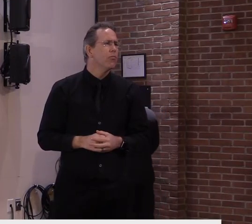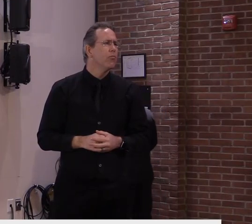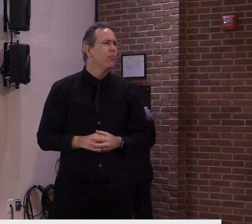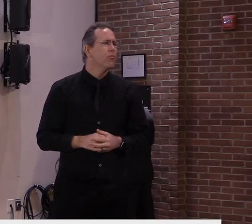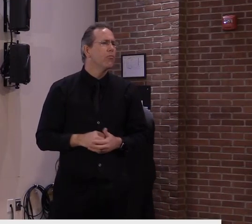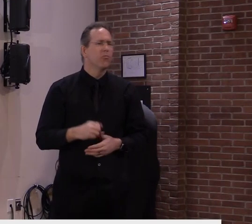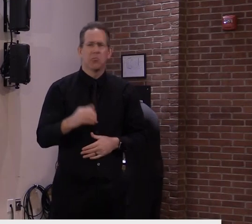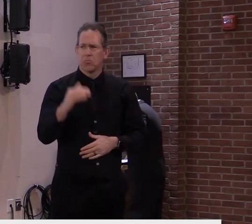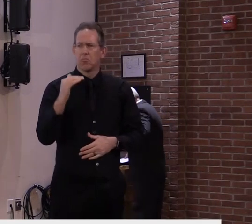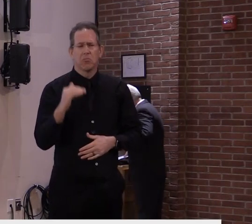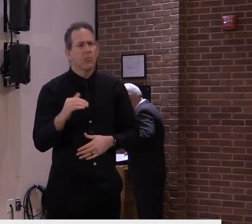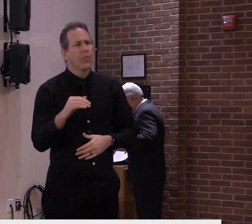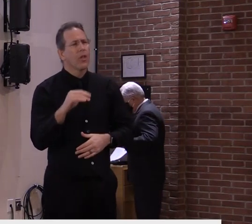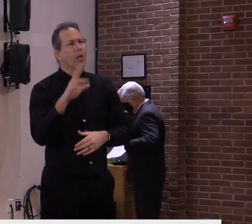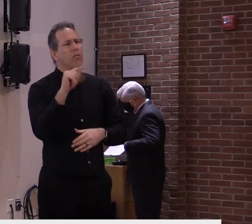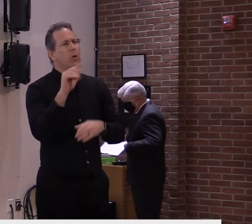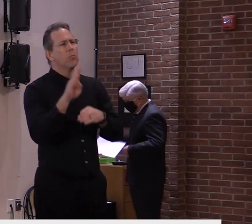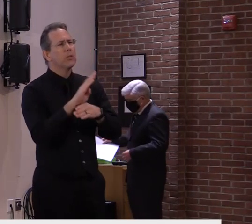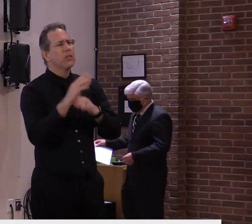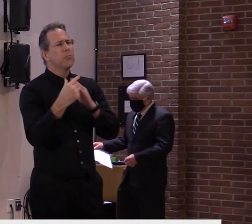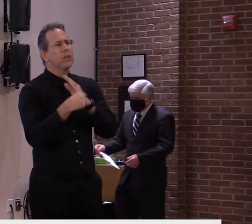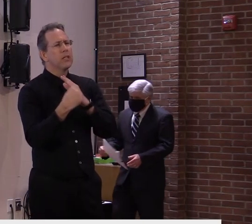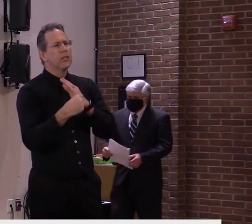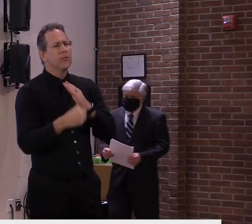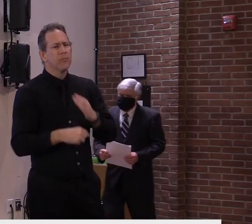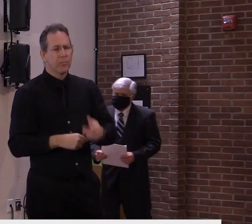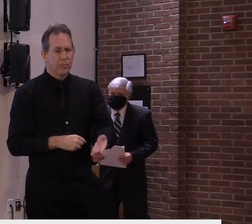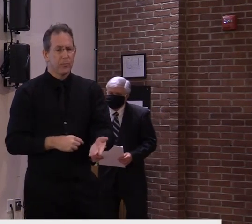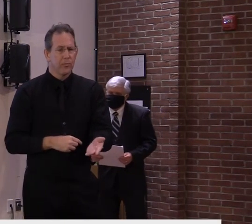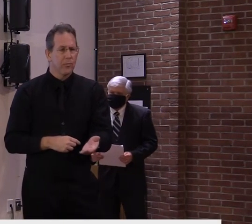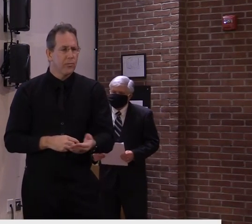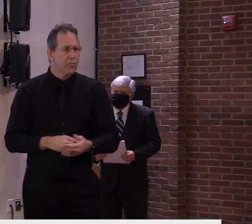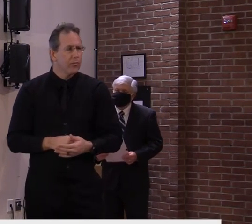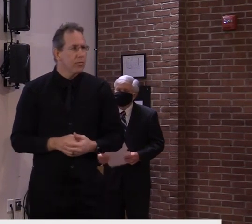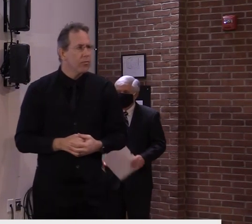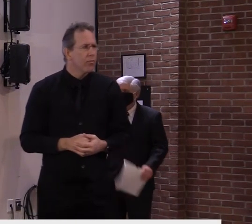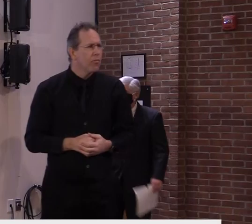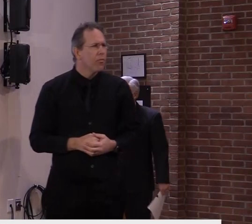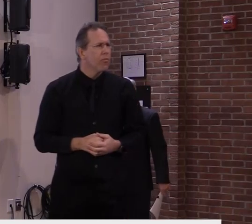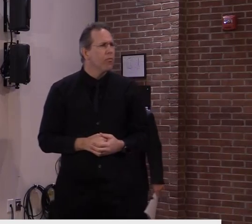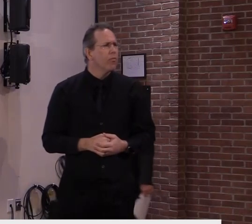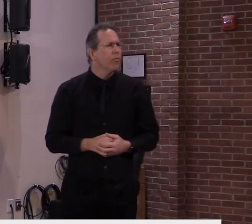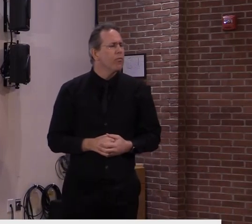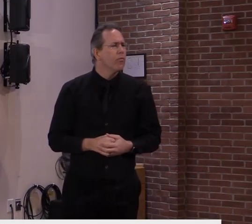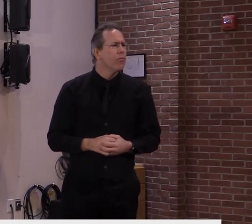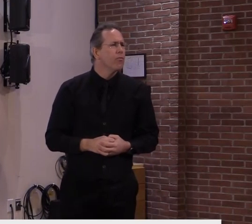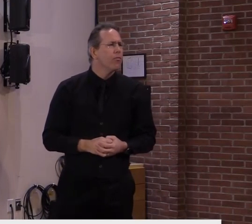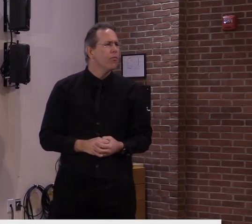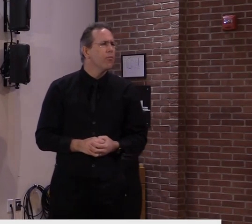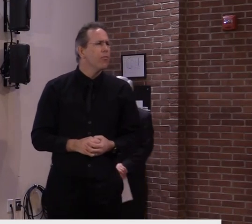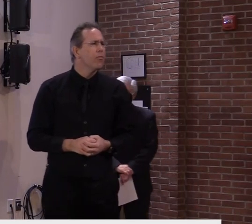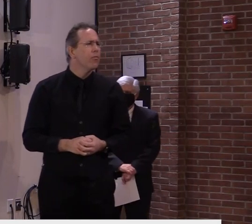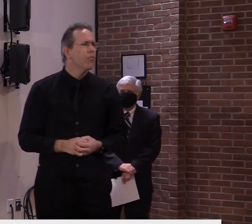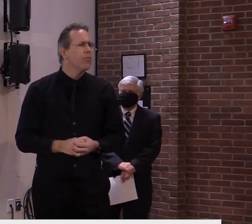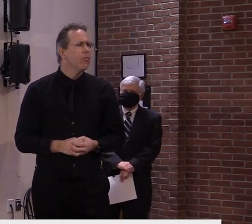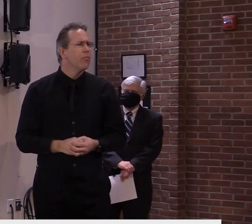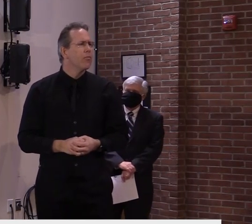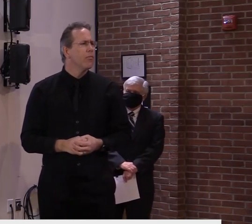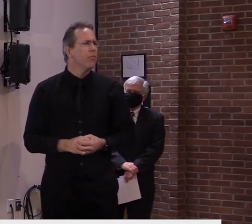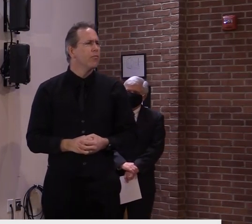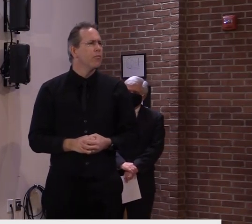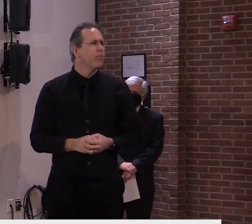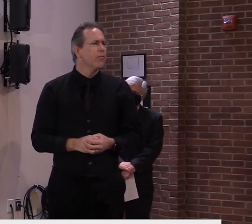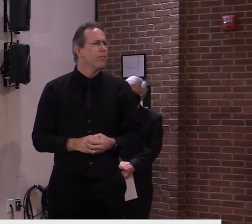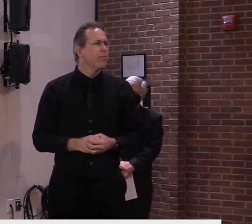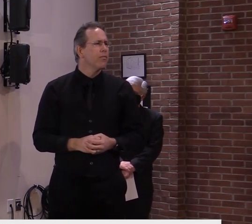I think Greg was referring to if one spouse was under 75, if they could – We